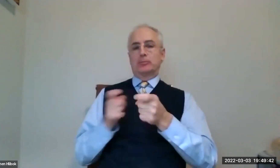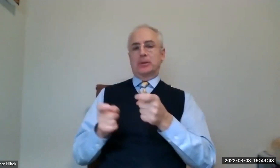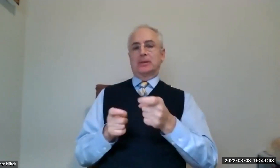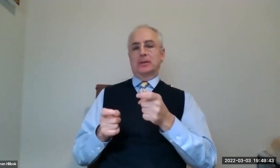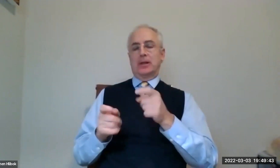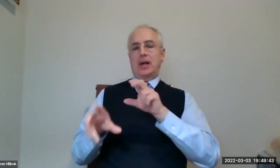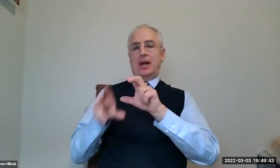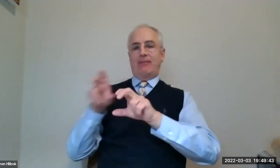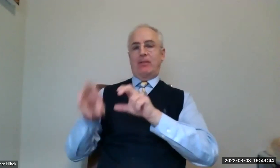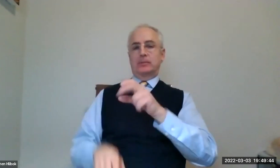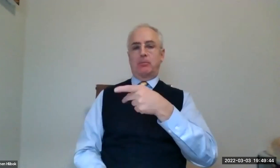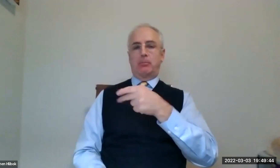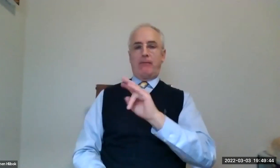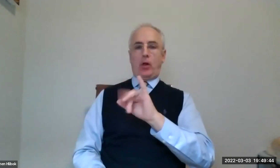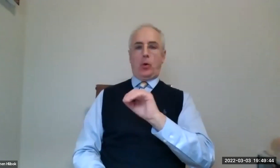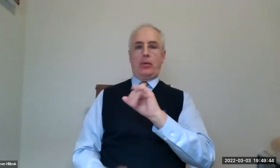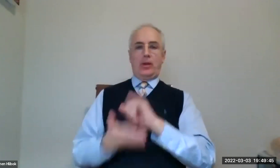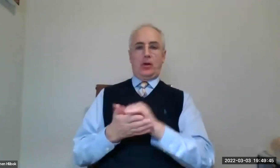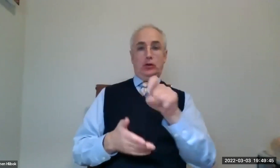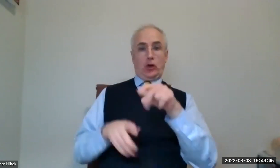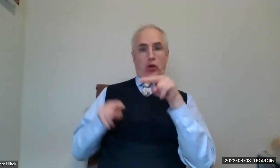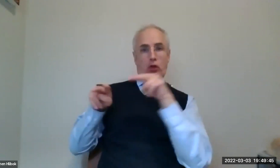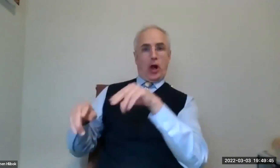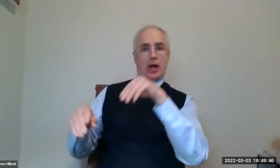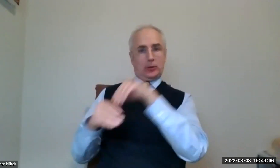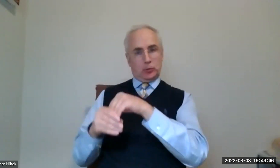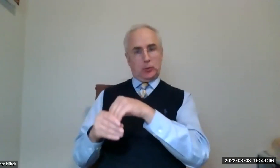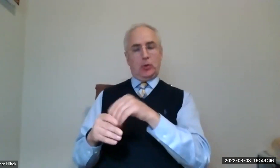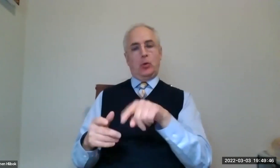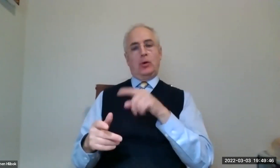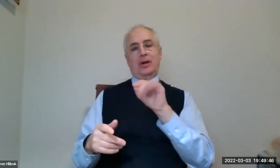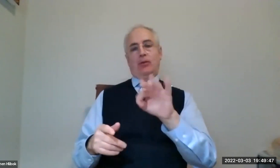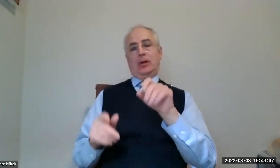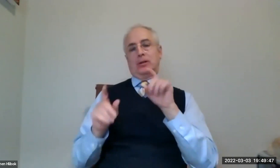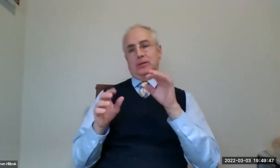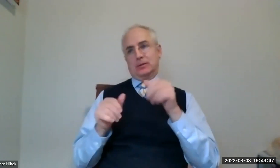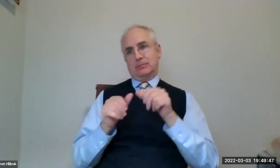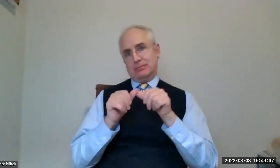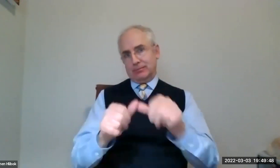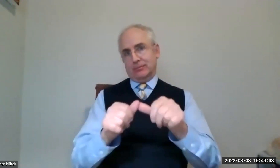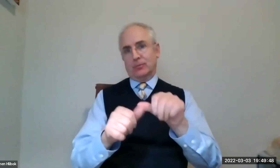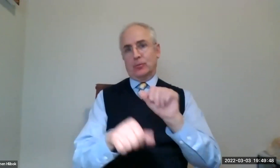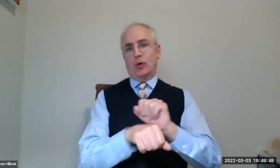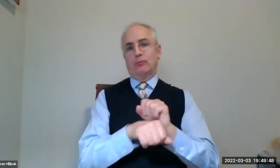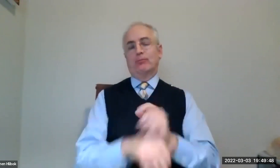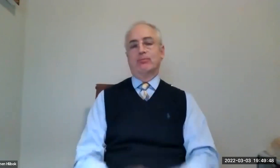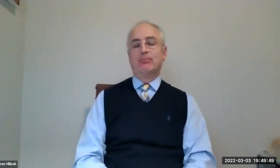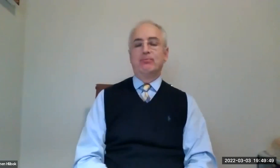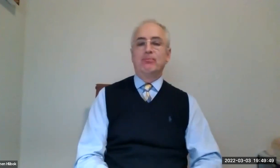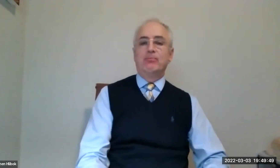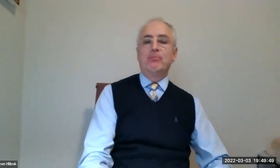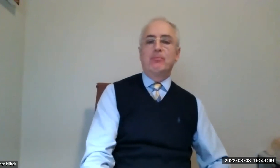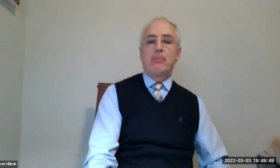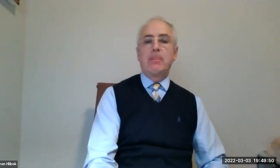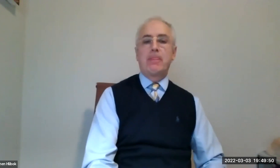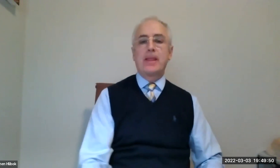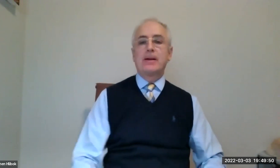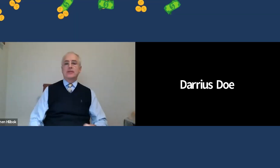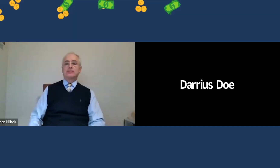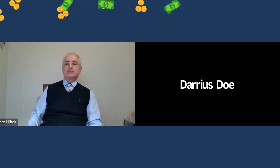your tax liability. So you should be watching your portfolio to make sure that it continues